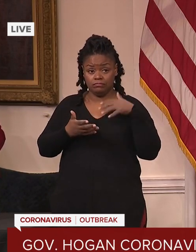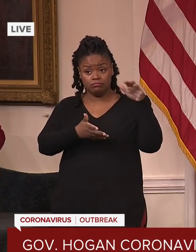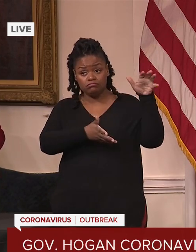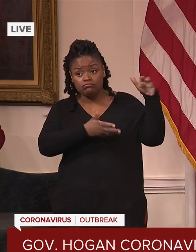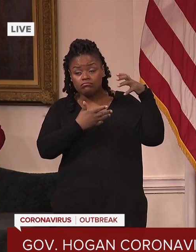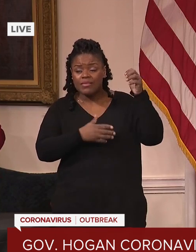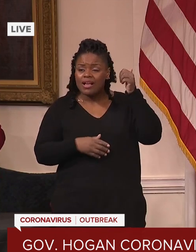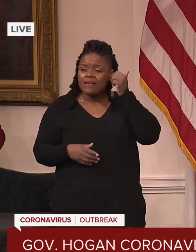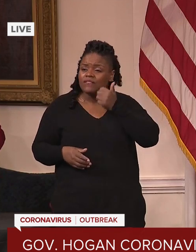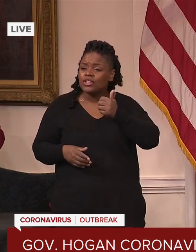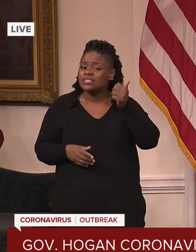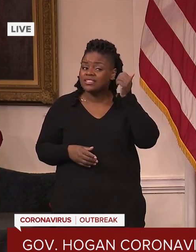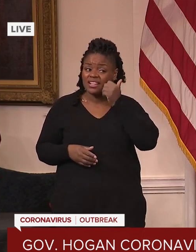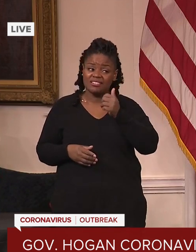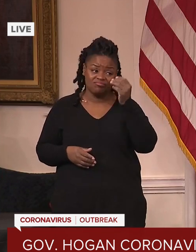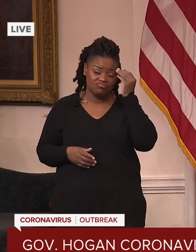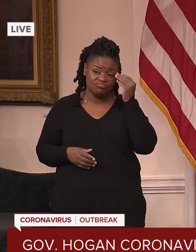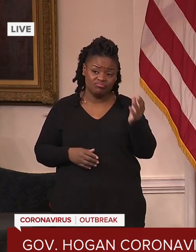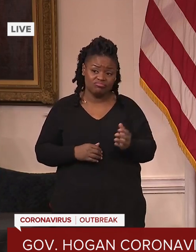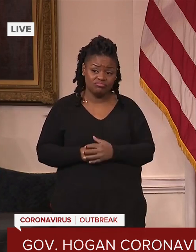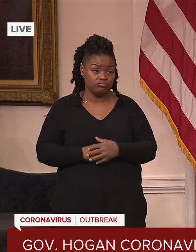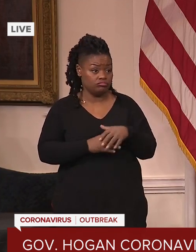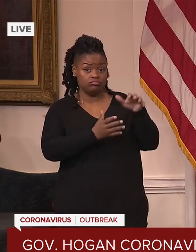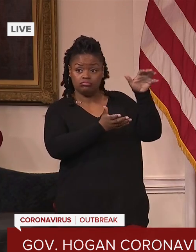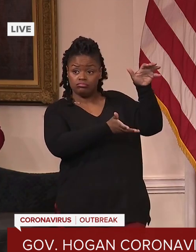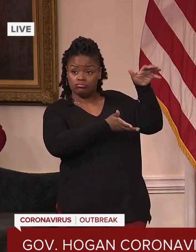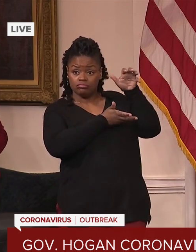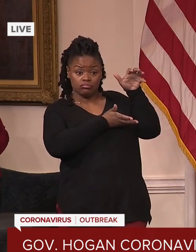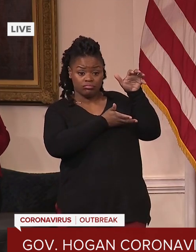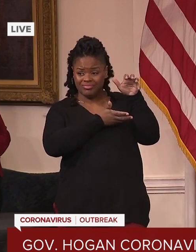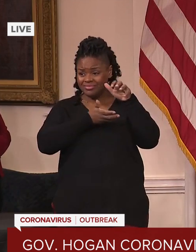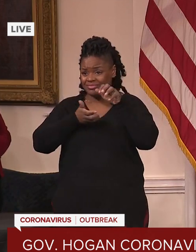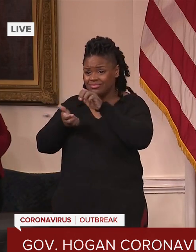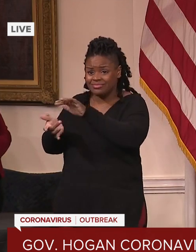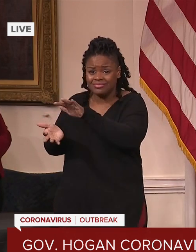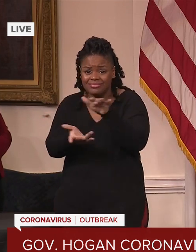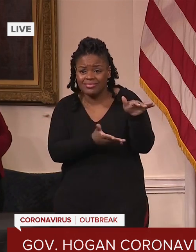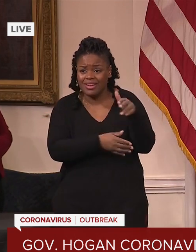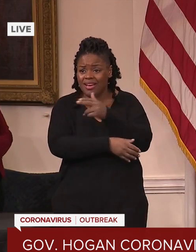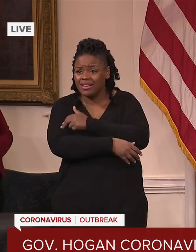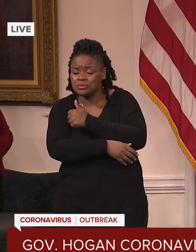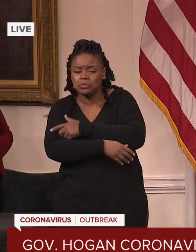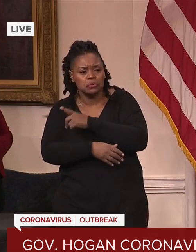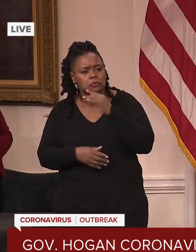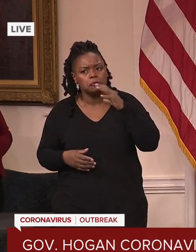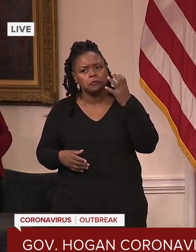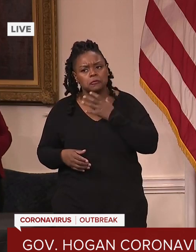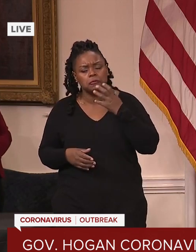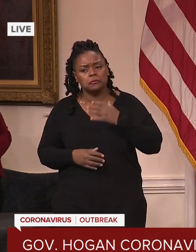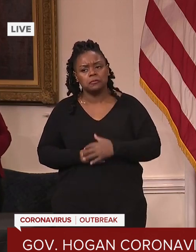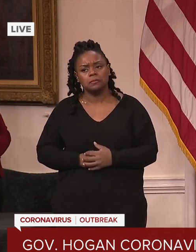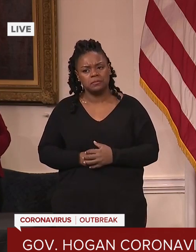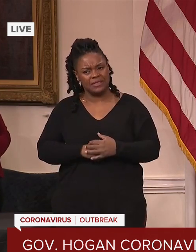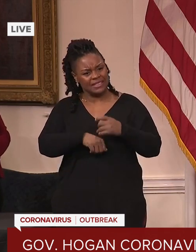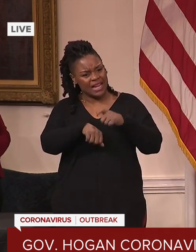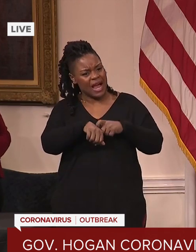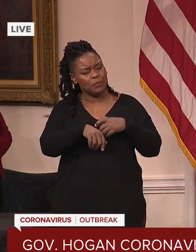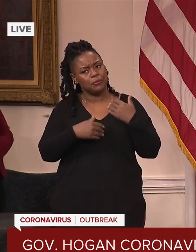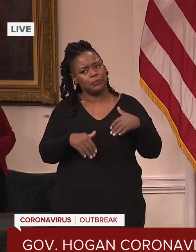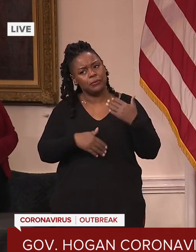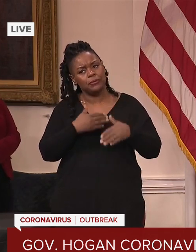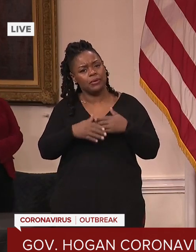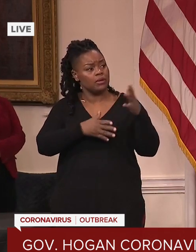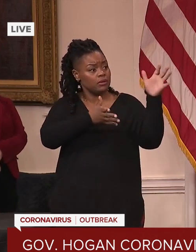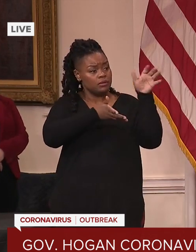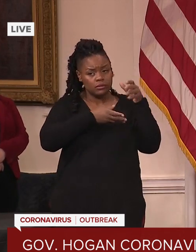first two hospitals got the first couple doses like two and a half weeks ago in Maryland. The first nursing homes, it was like a week ago or 10 days ago or